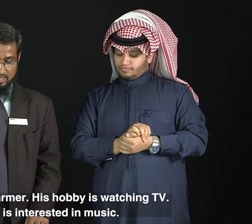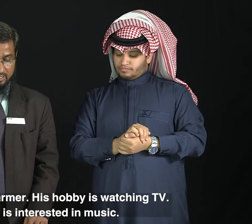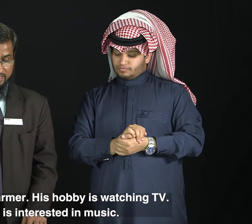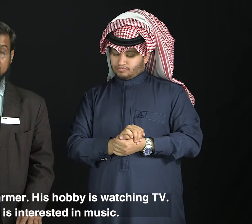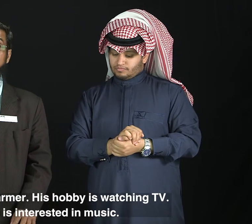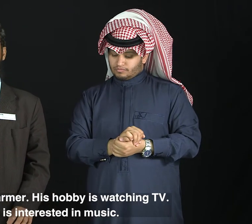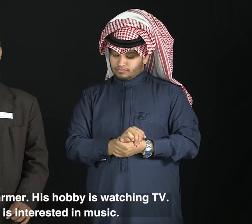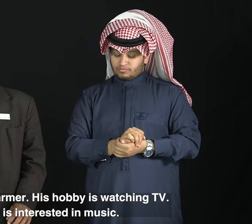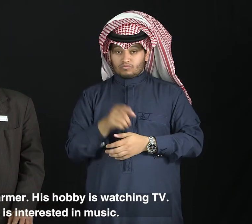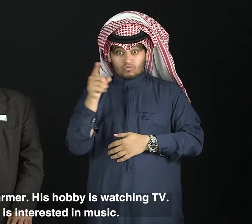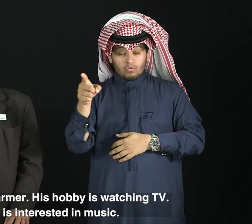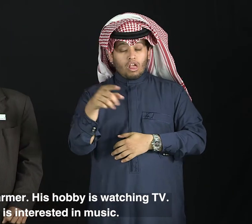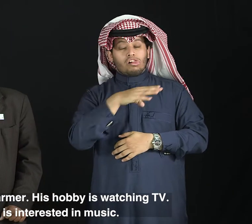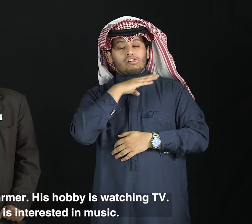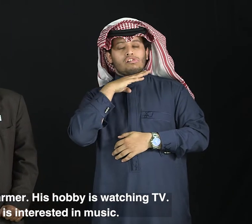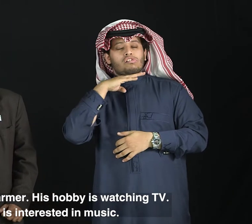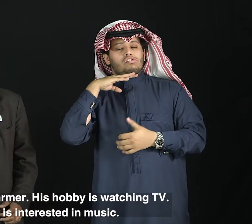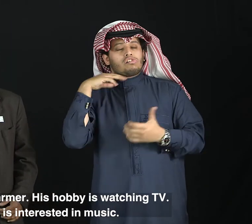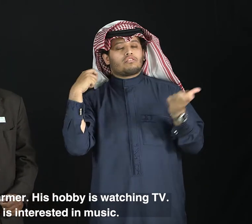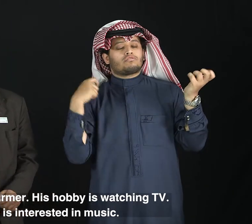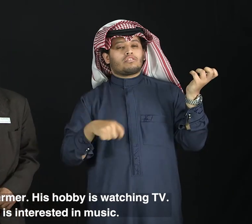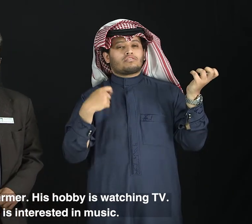He is interested in music.